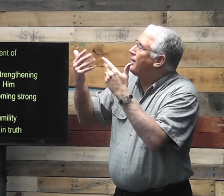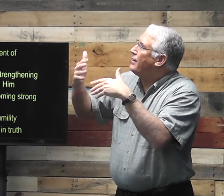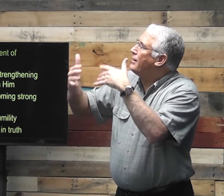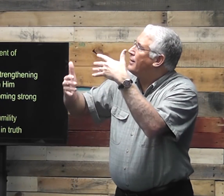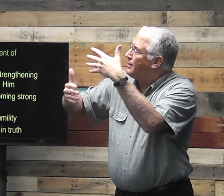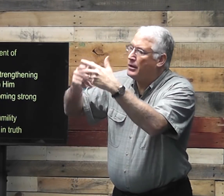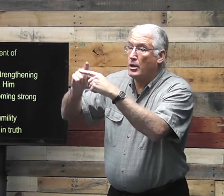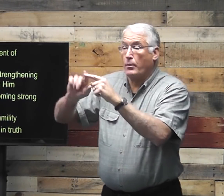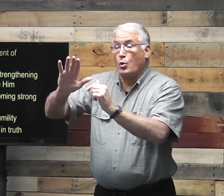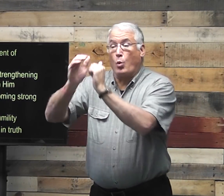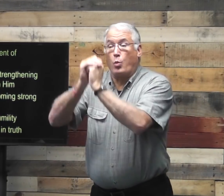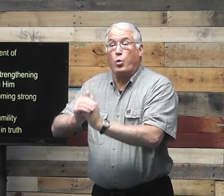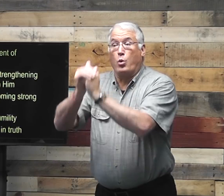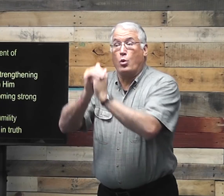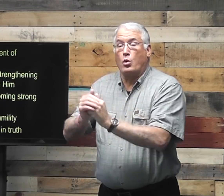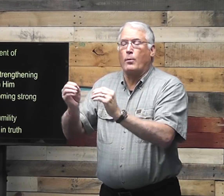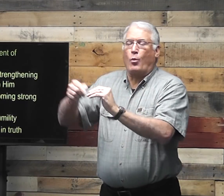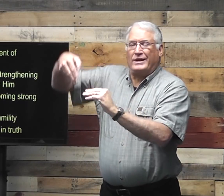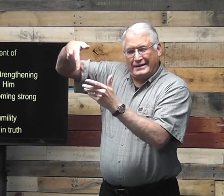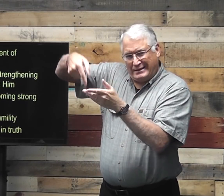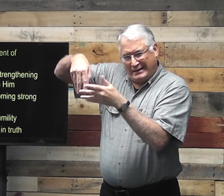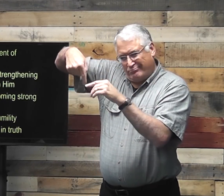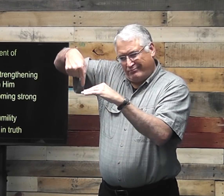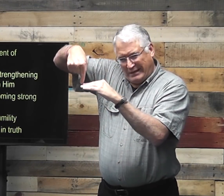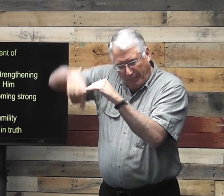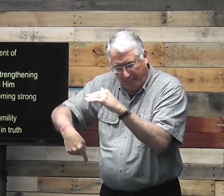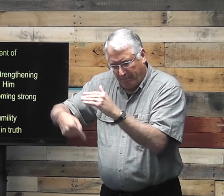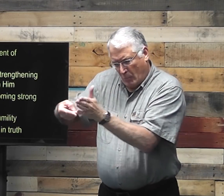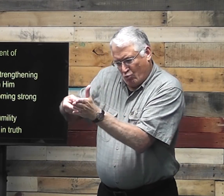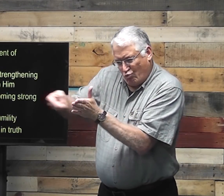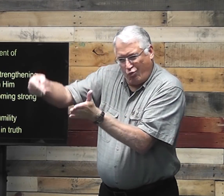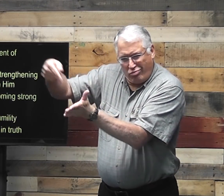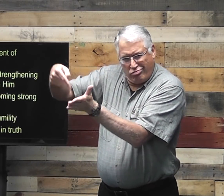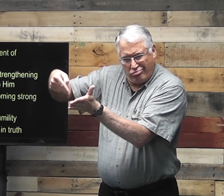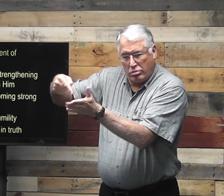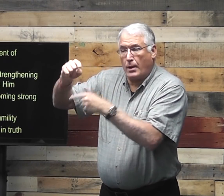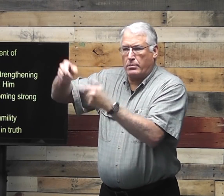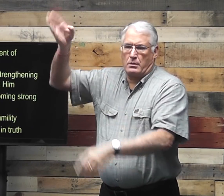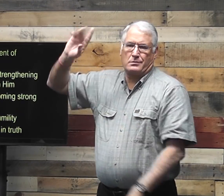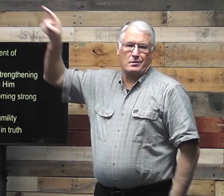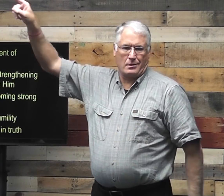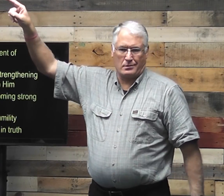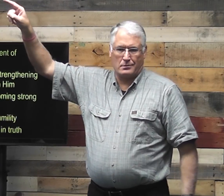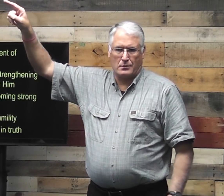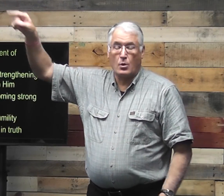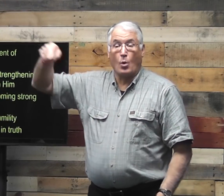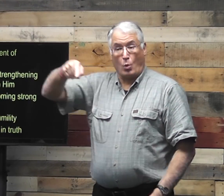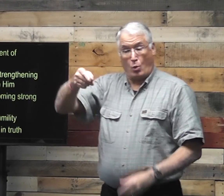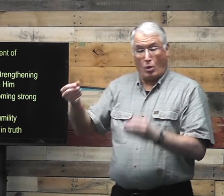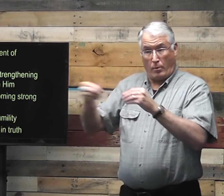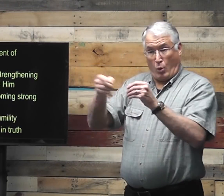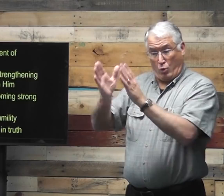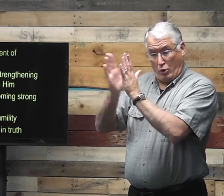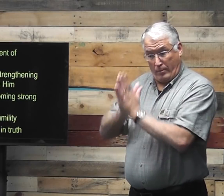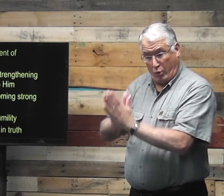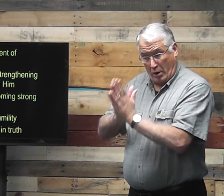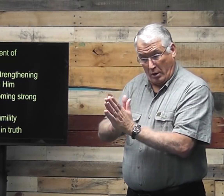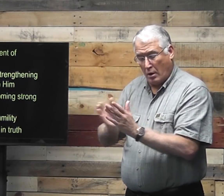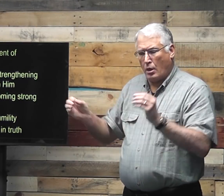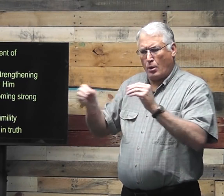You know, we're enthusiastic. And when we worship, our worship becomes deeper in the truth. And we learn more about who God is. And when